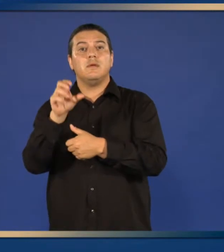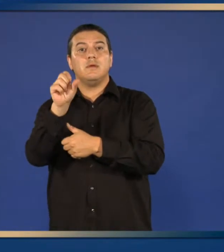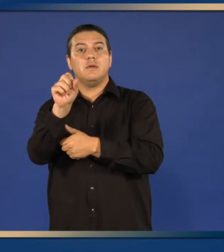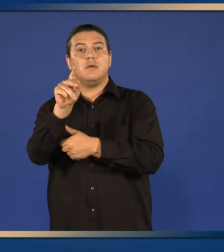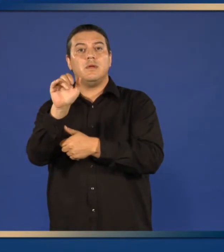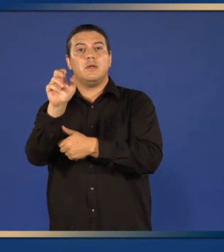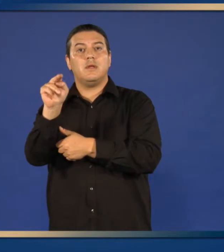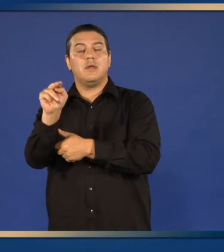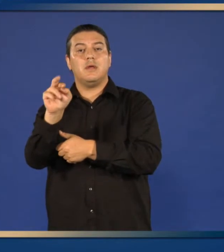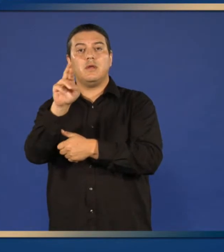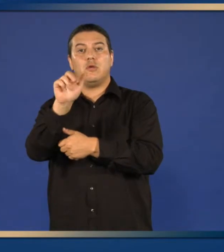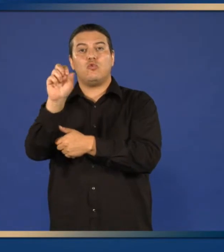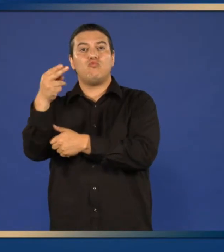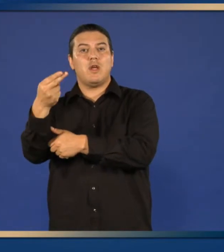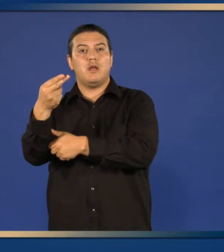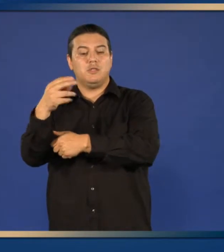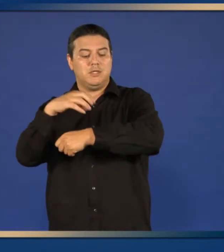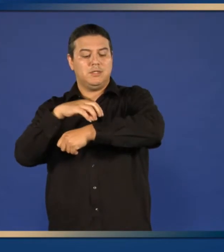effects